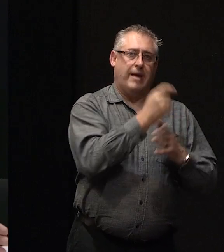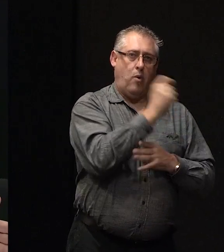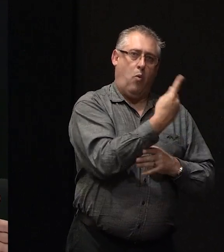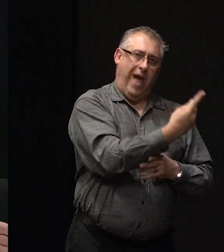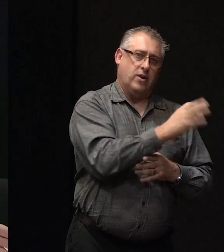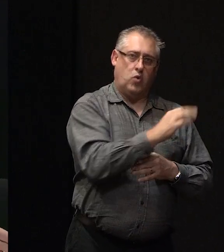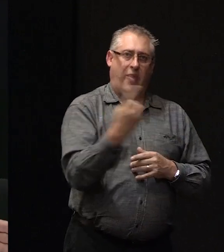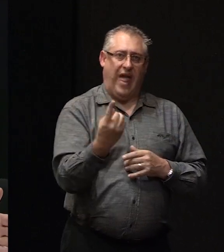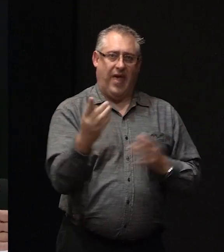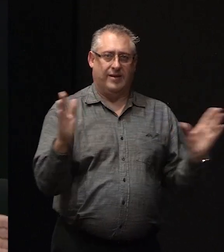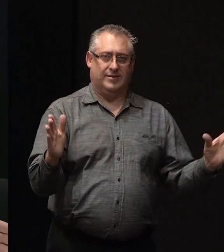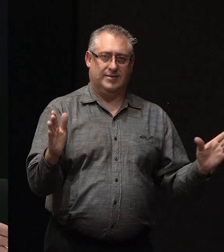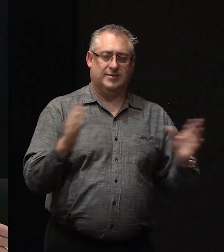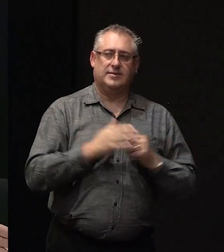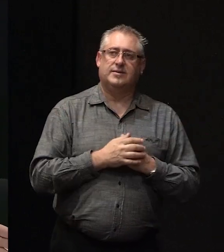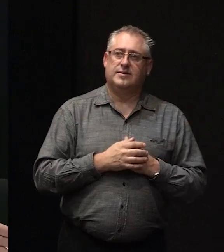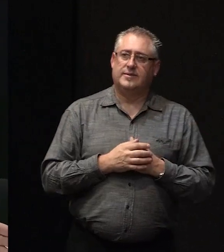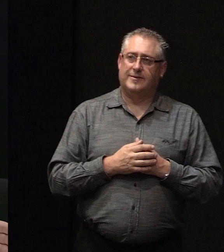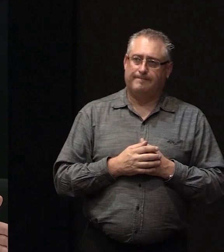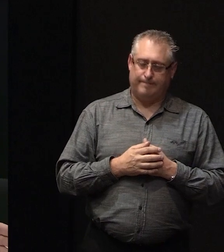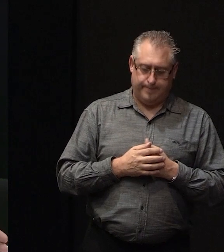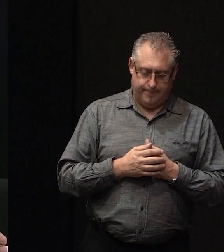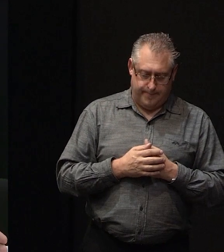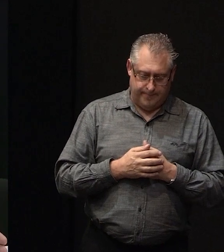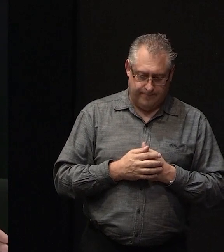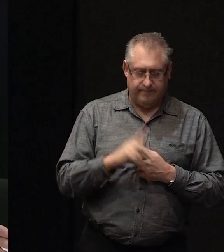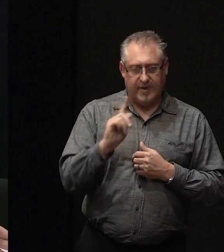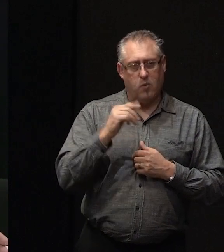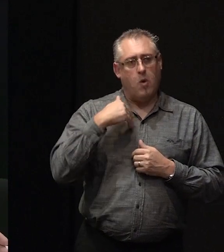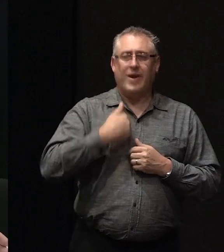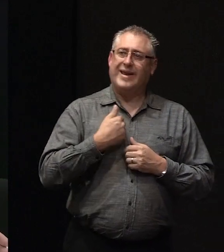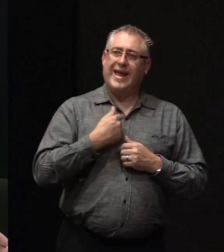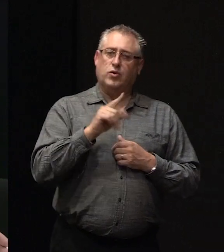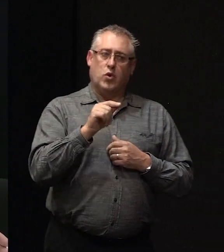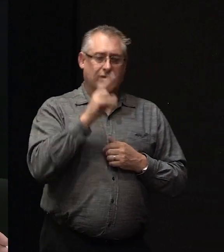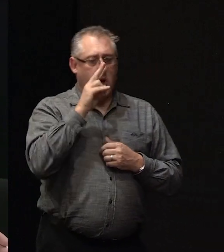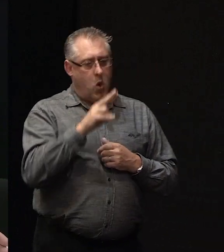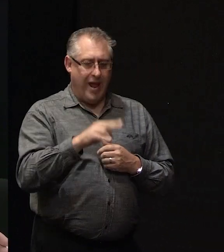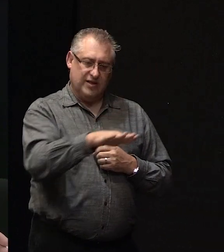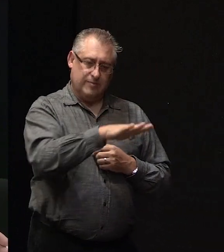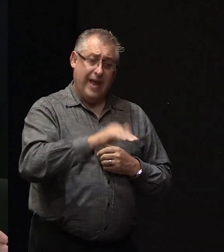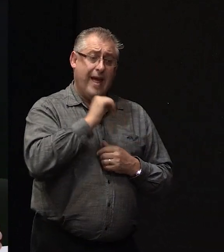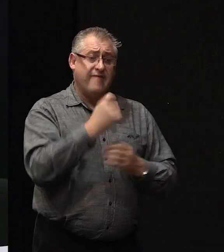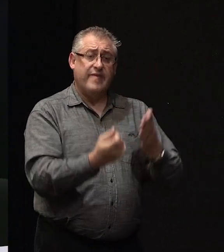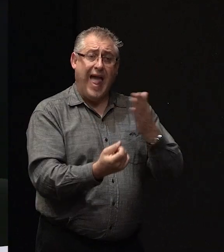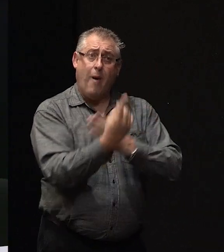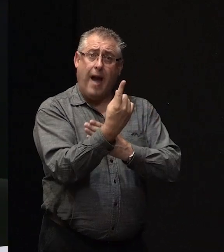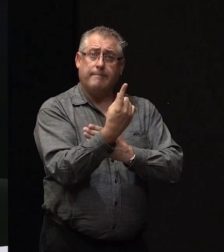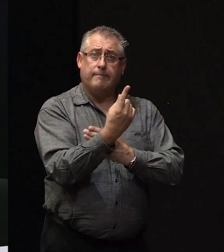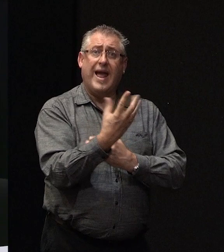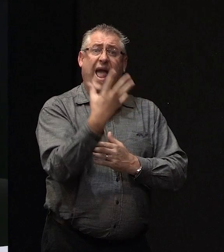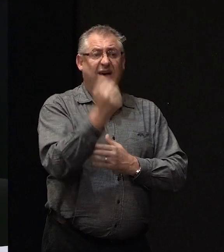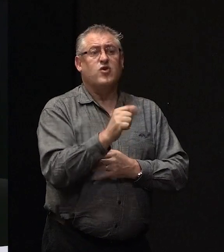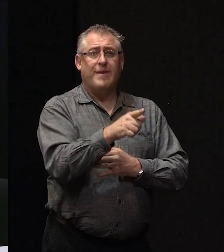exactly. So what we need to do is look at the circumstances, and if the outcome was that it had to be